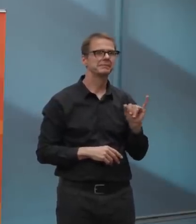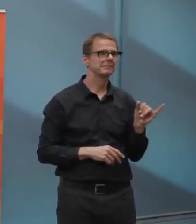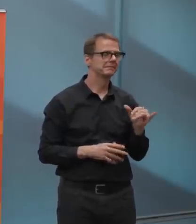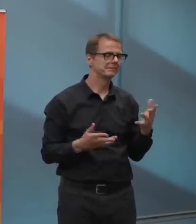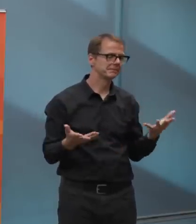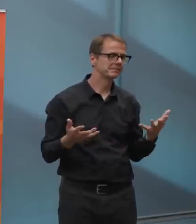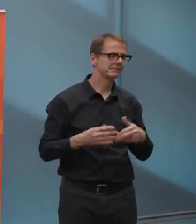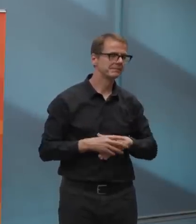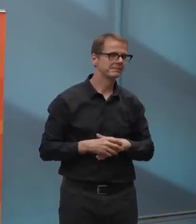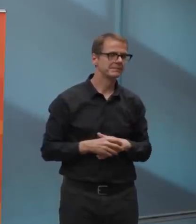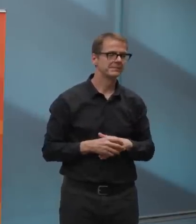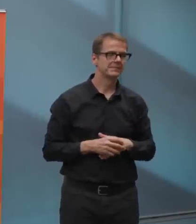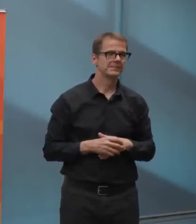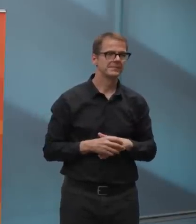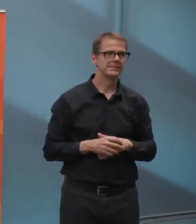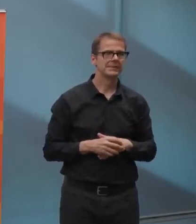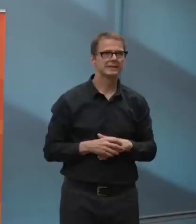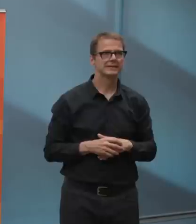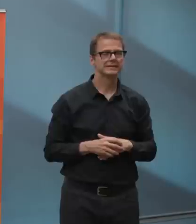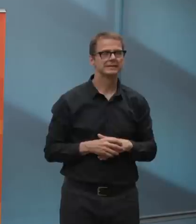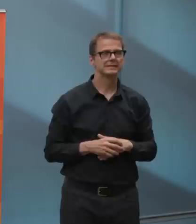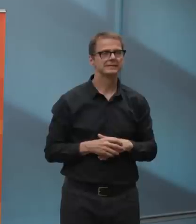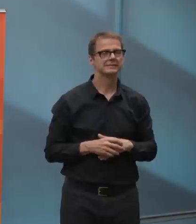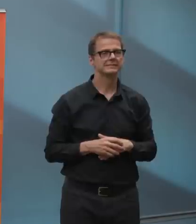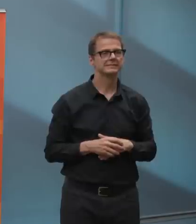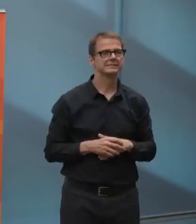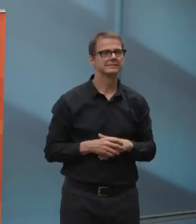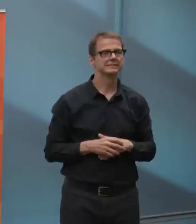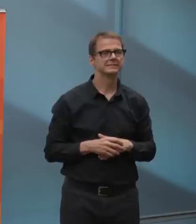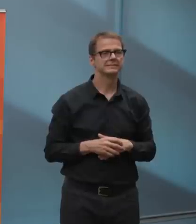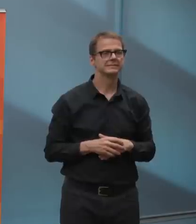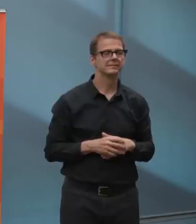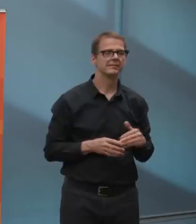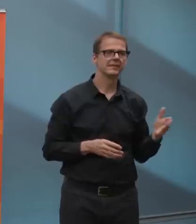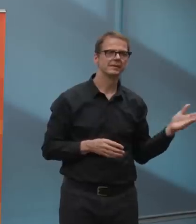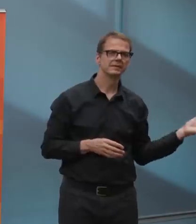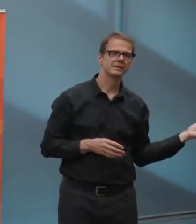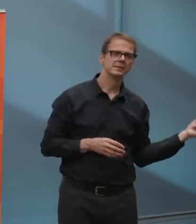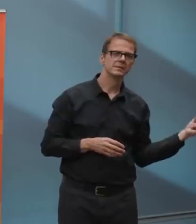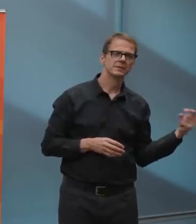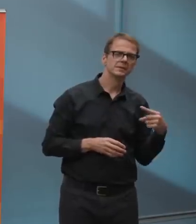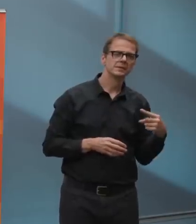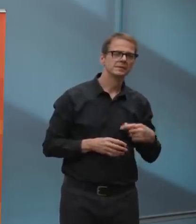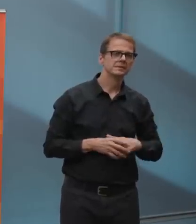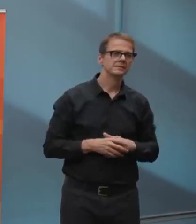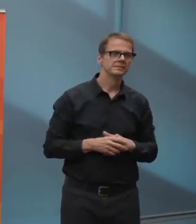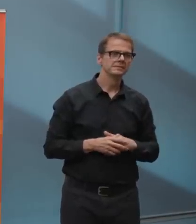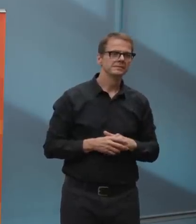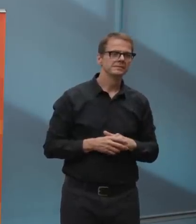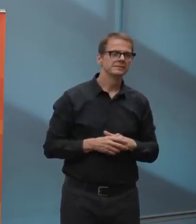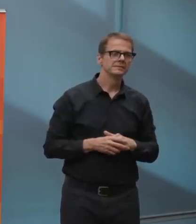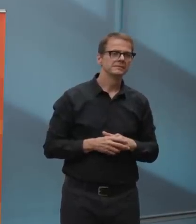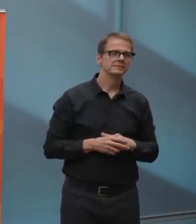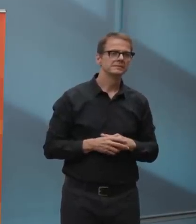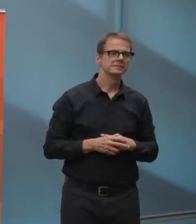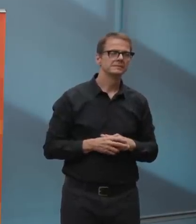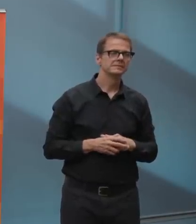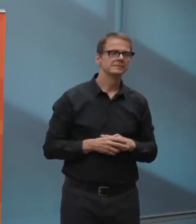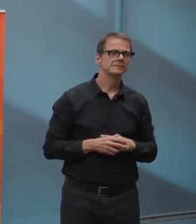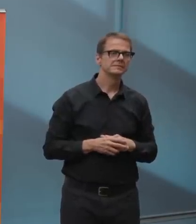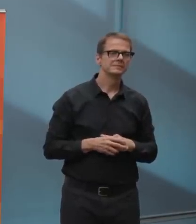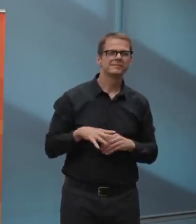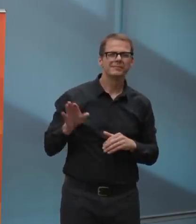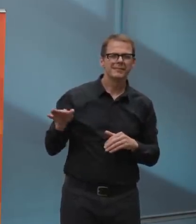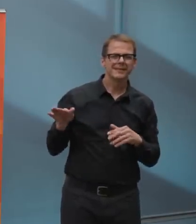changed any, uh, given the current situation or, um, whether you still stand by that position?